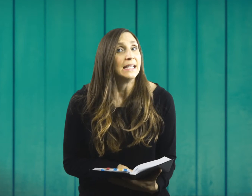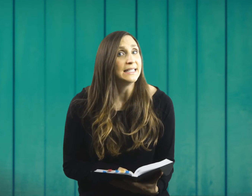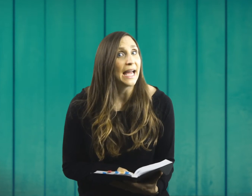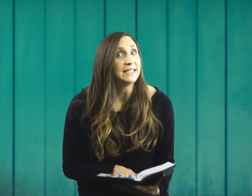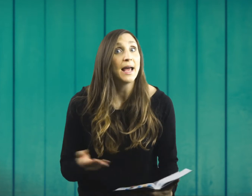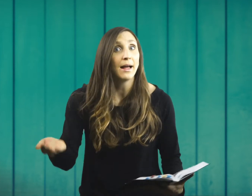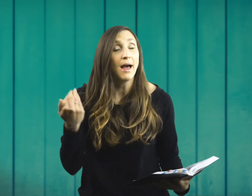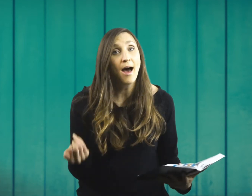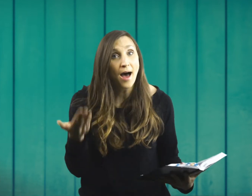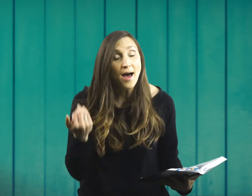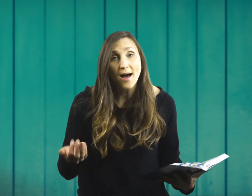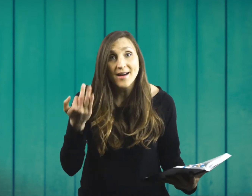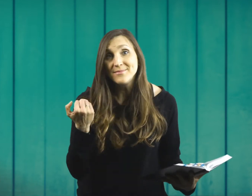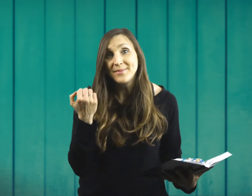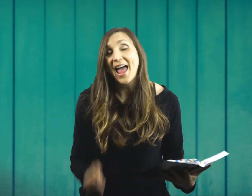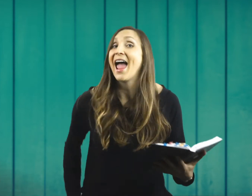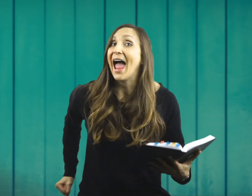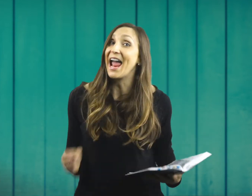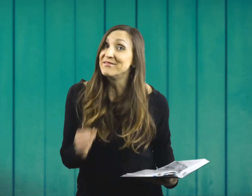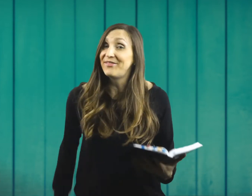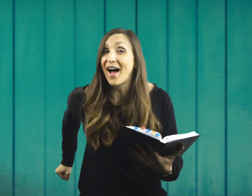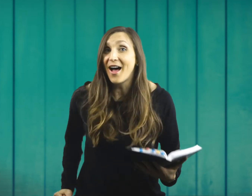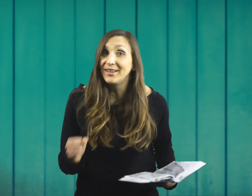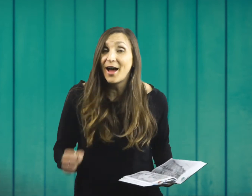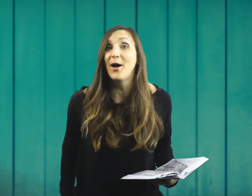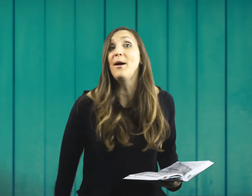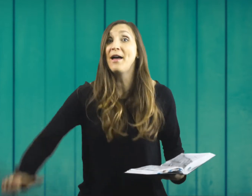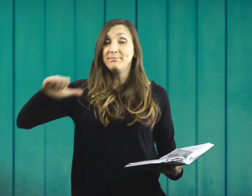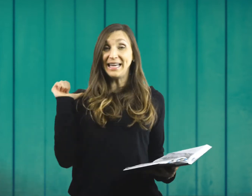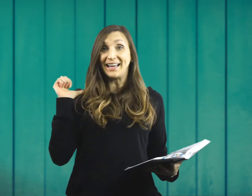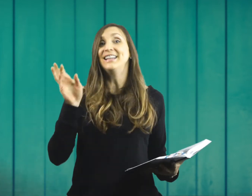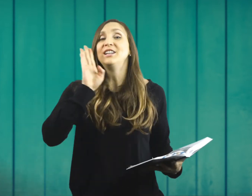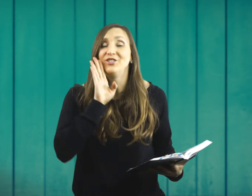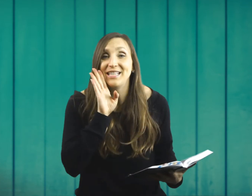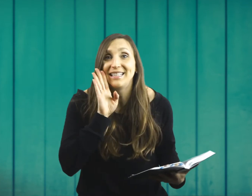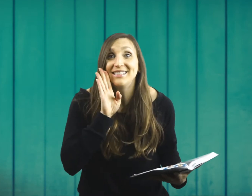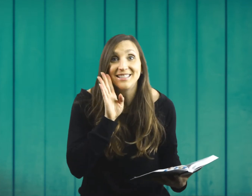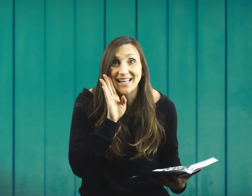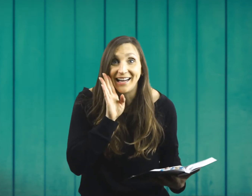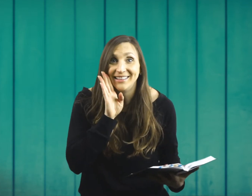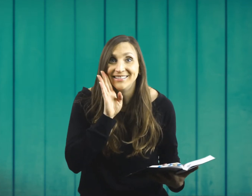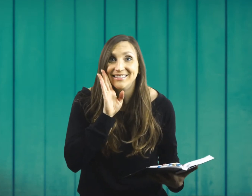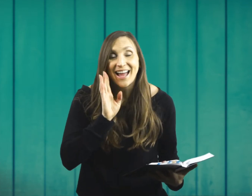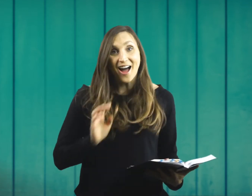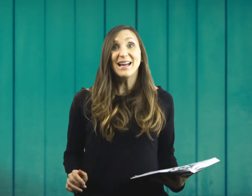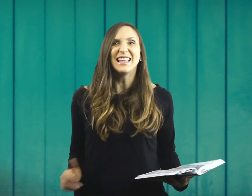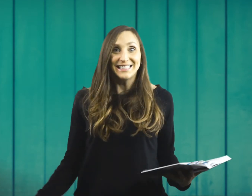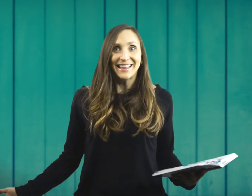It says, come and follow me, Jesus said. All right, let's say